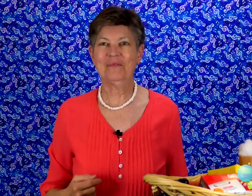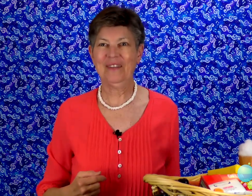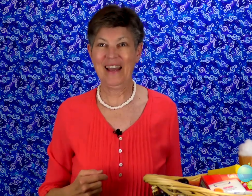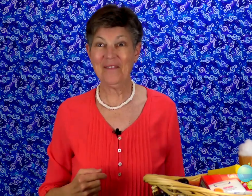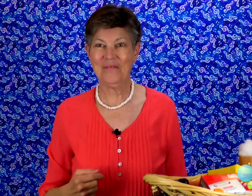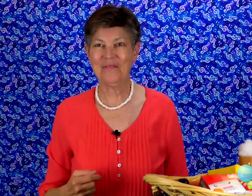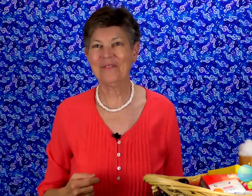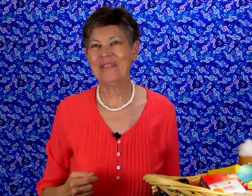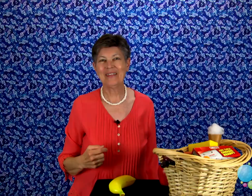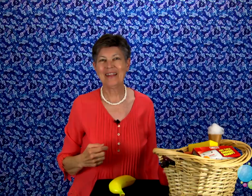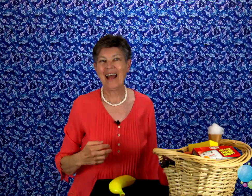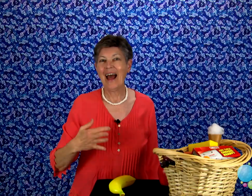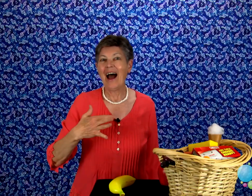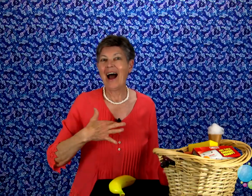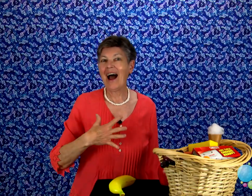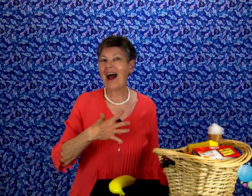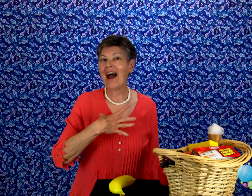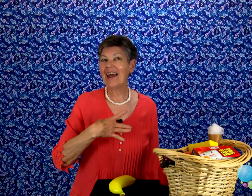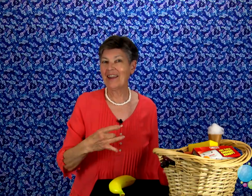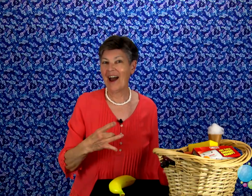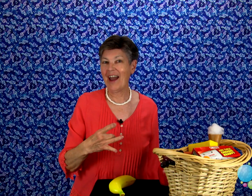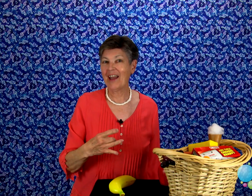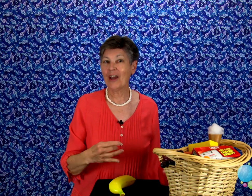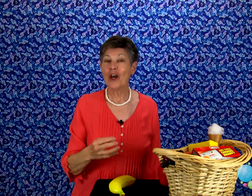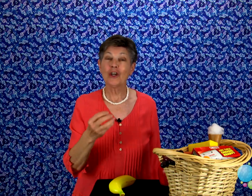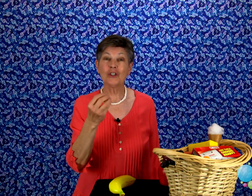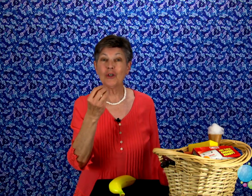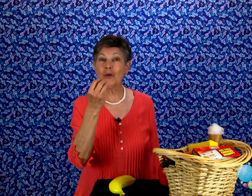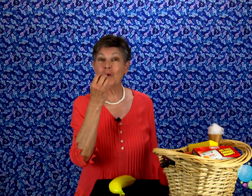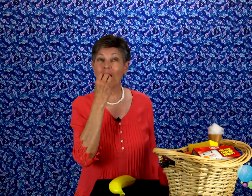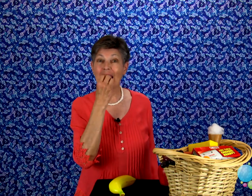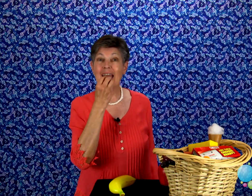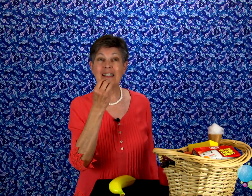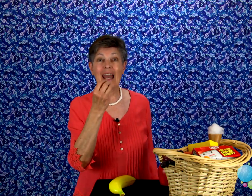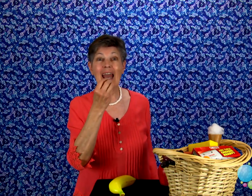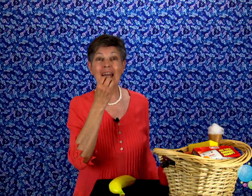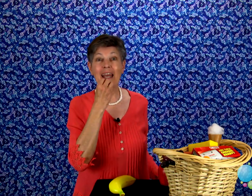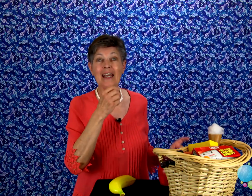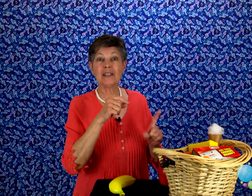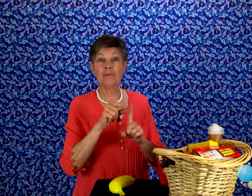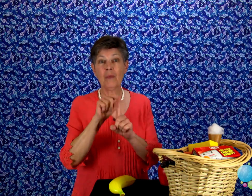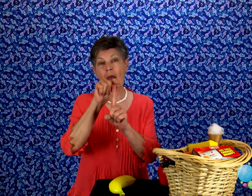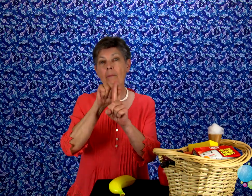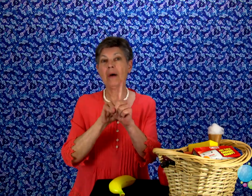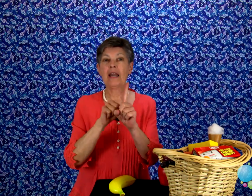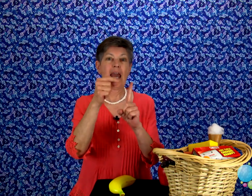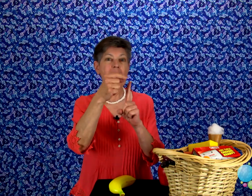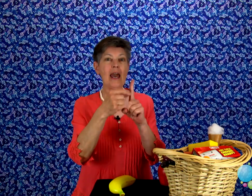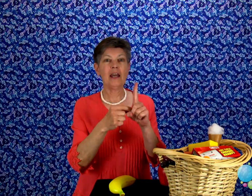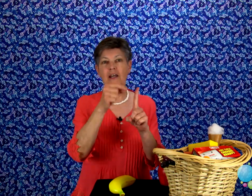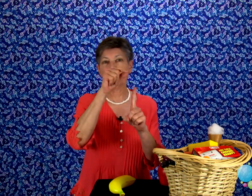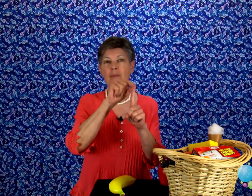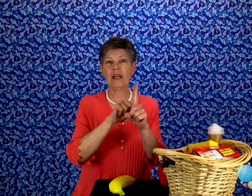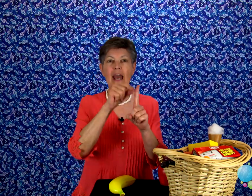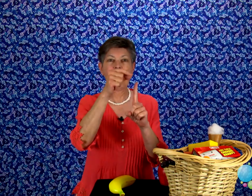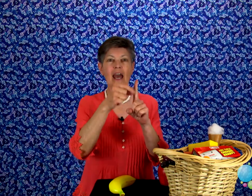Okay? I like to eat and eat. Bananas, bananas